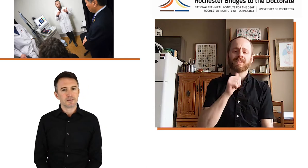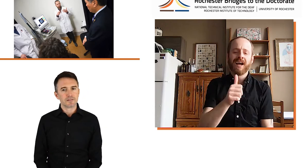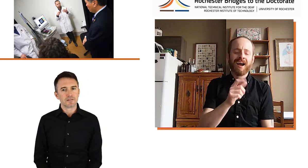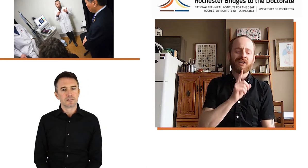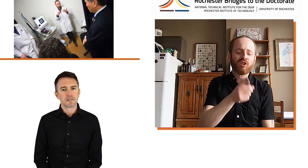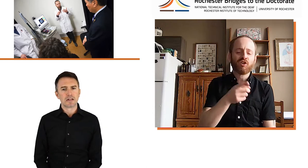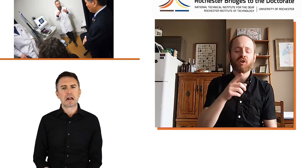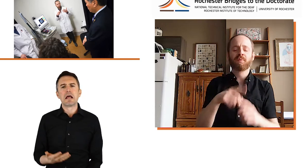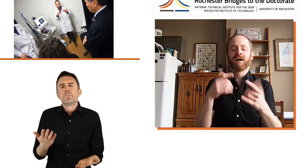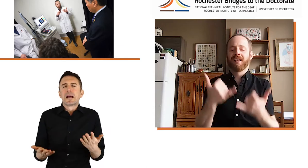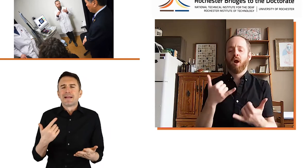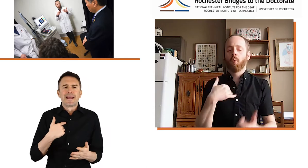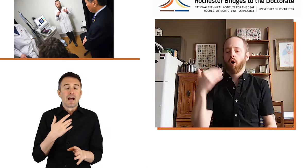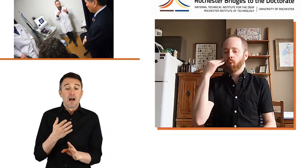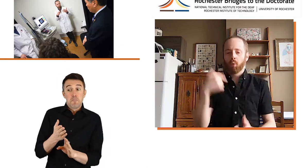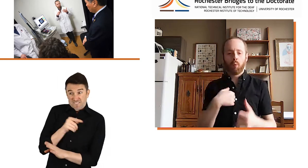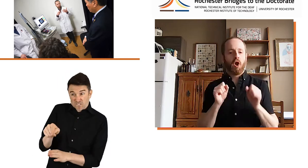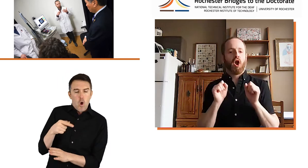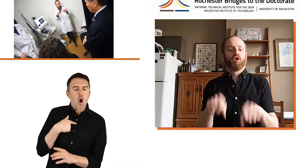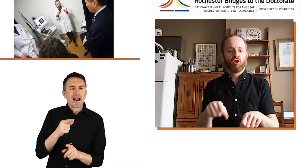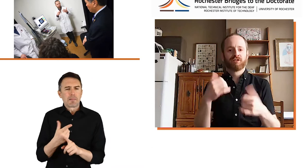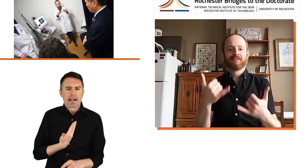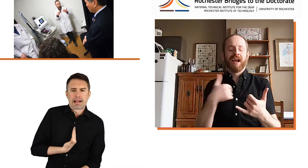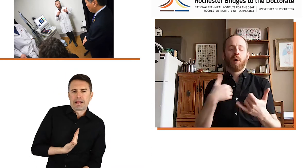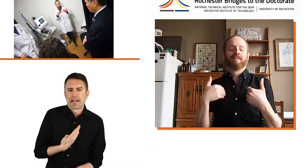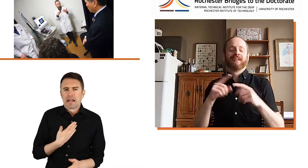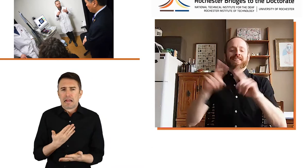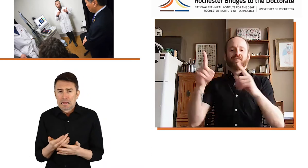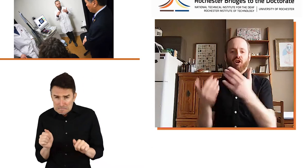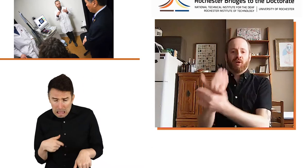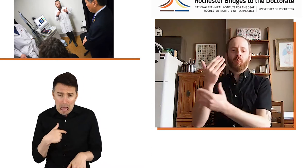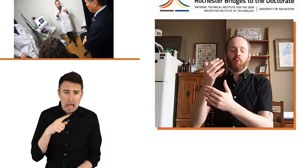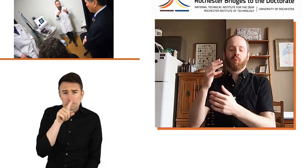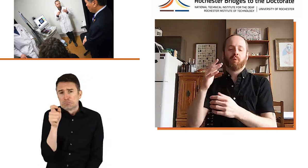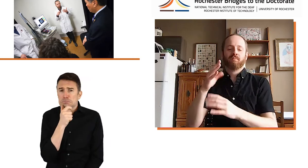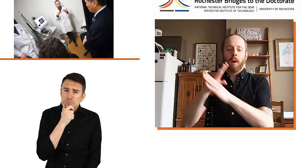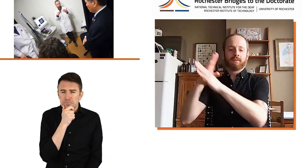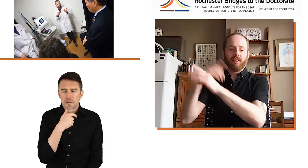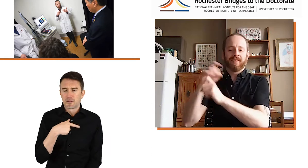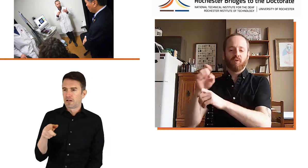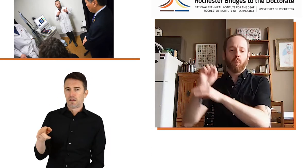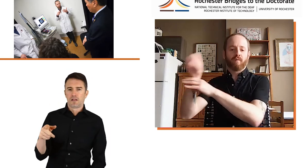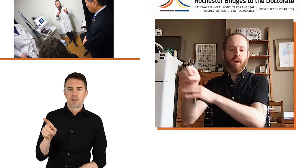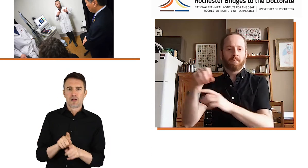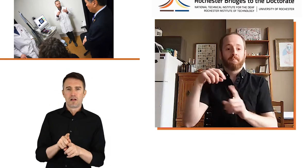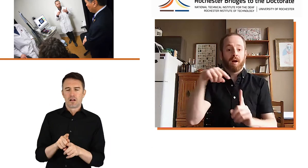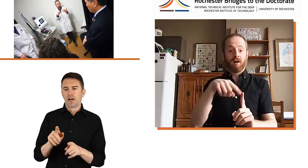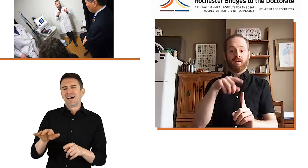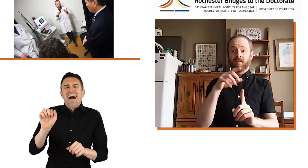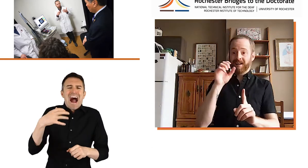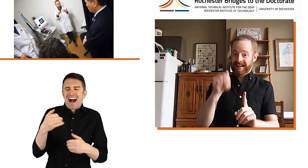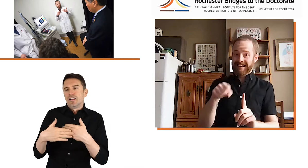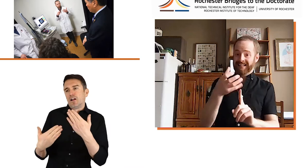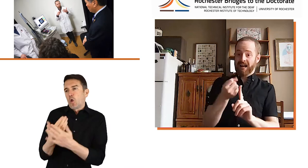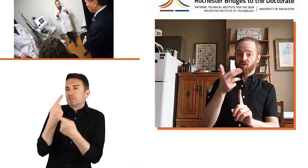And I think before that, I was a bit unsure, but at that moment, I knew that I could do it, and that if I ran into barriers,